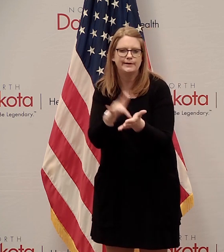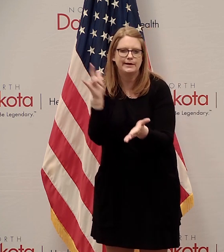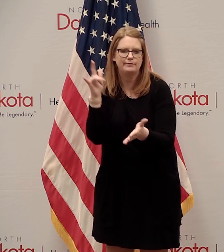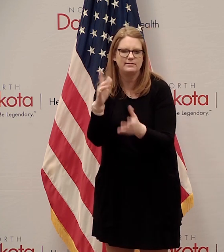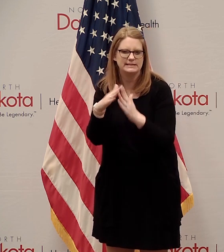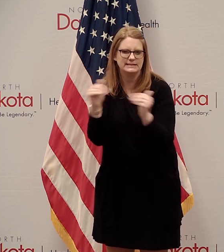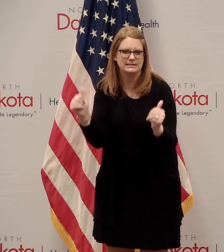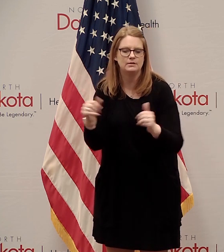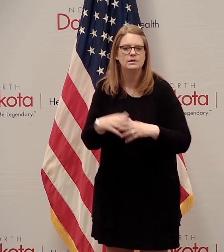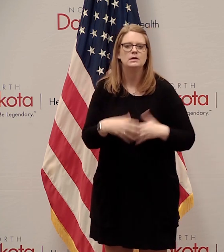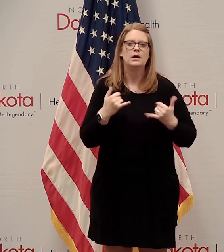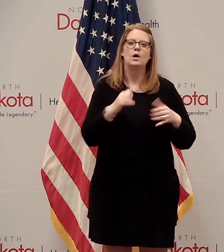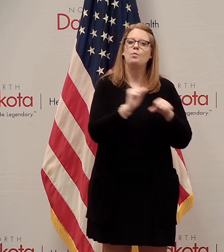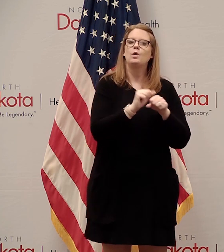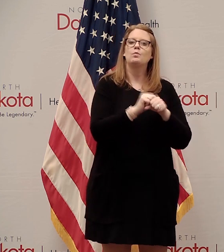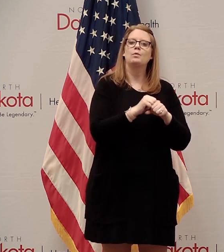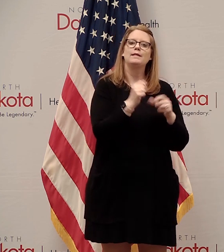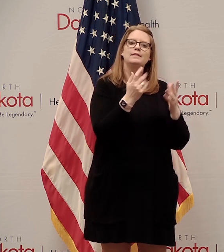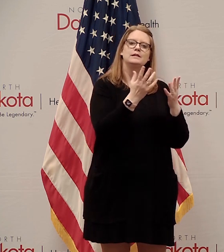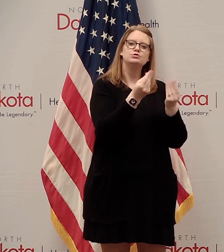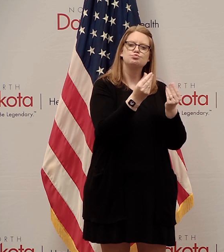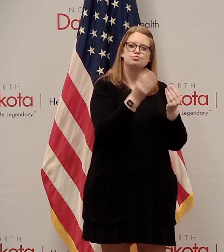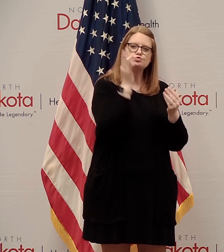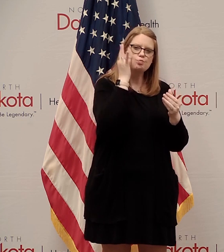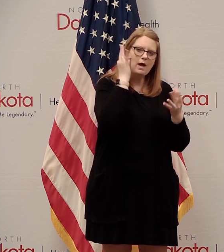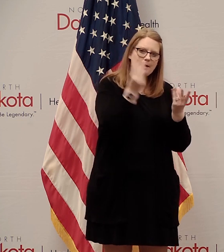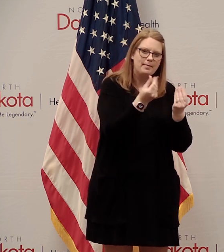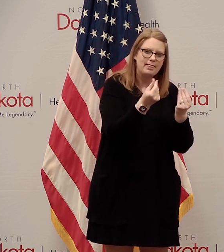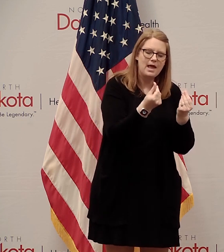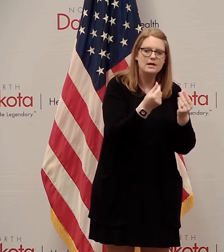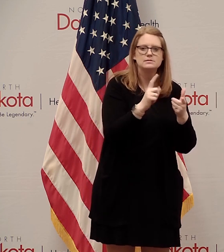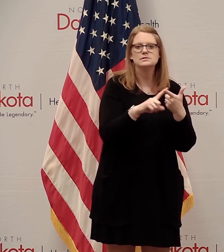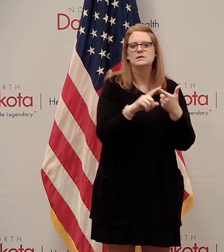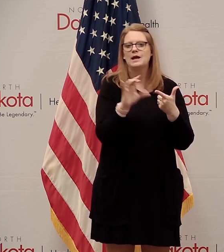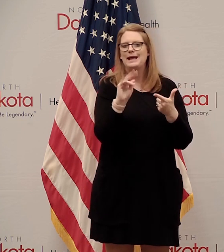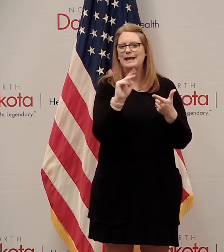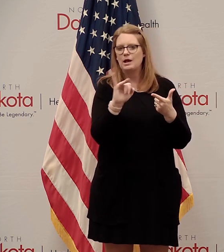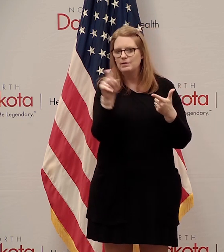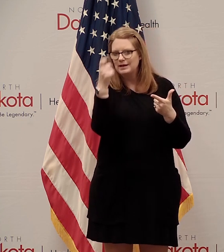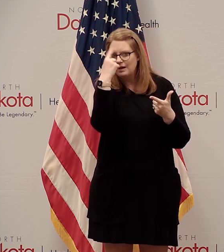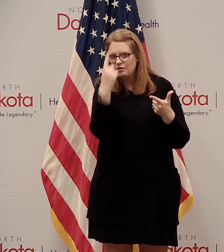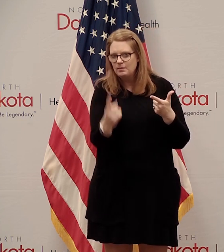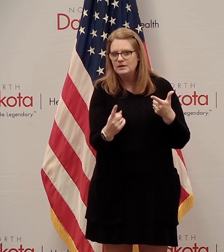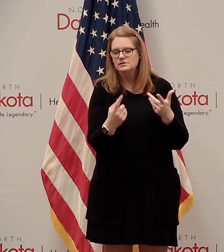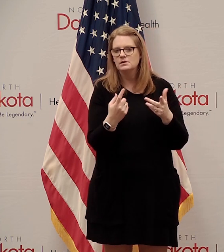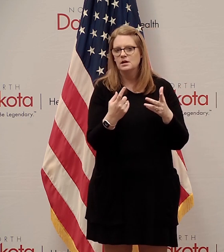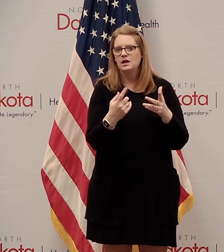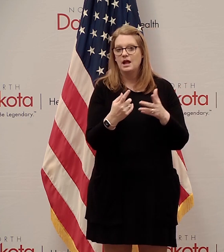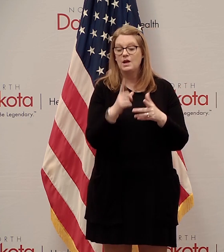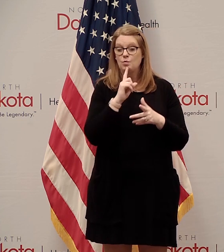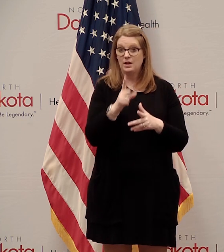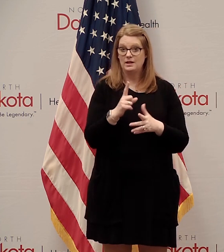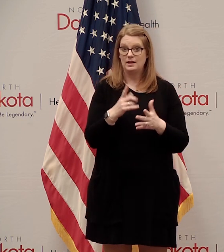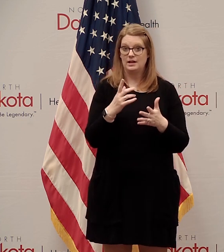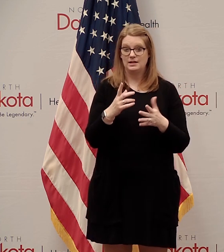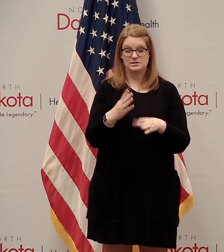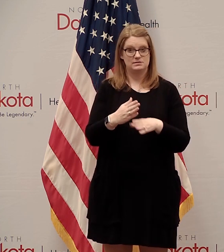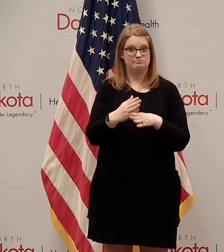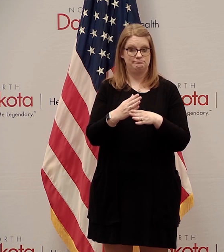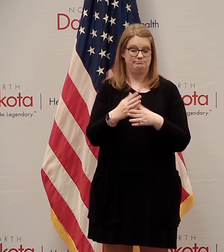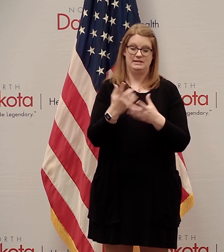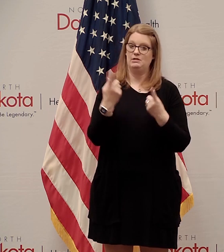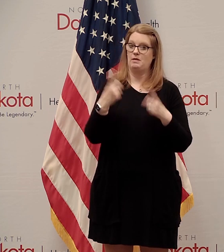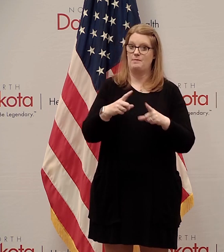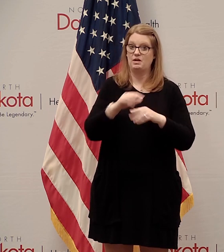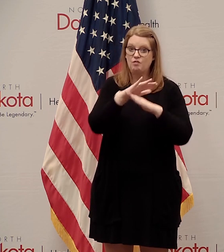with tribal lands, county and tribal governments, and we've secured support for the vote by mail for all North Dakotans. And this